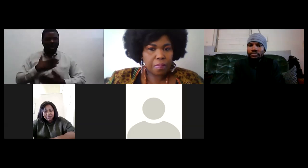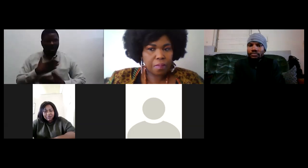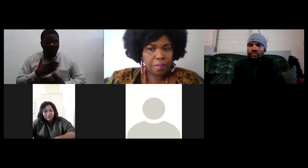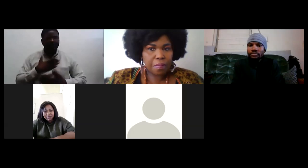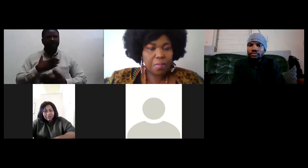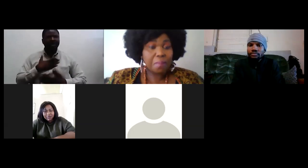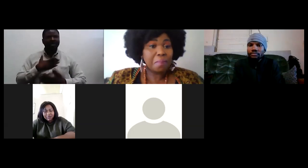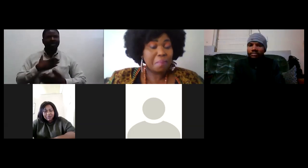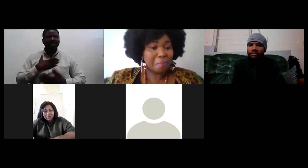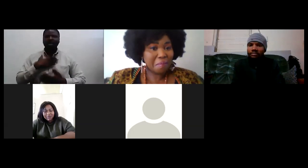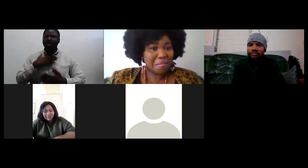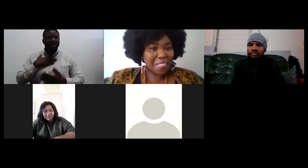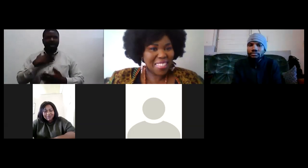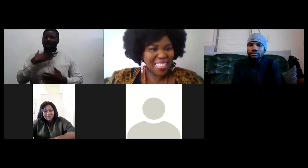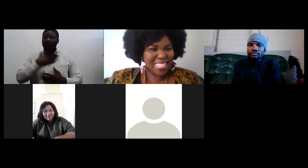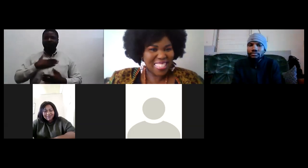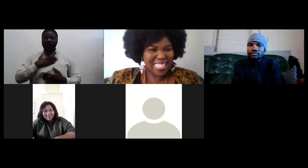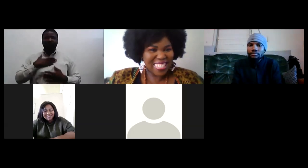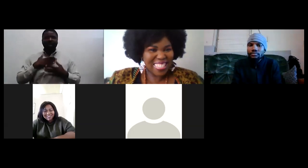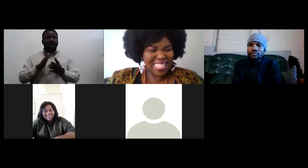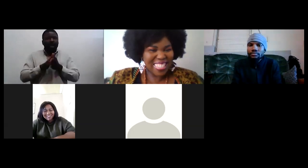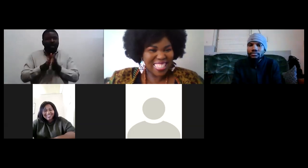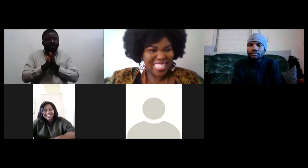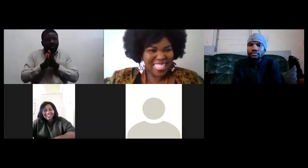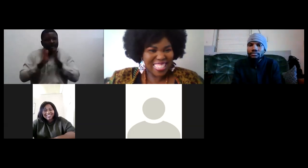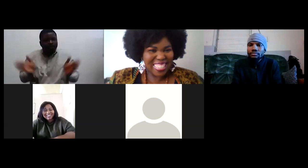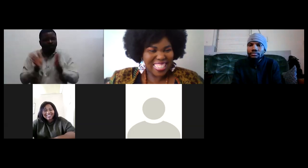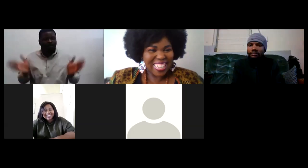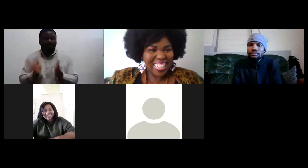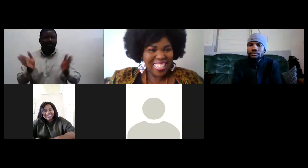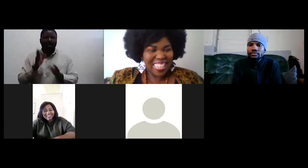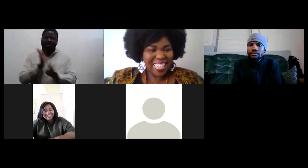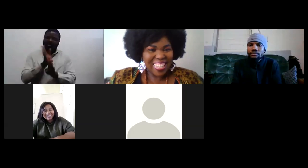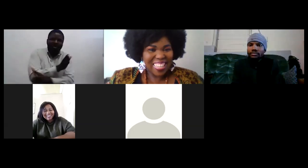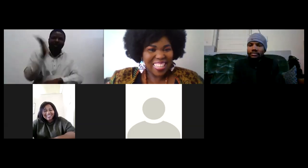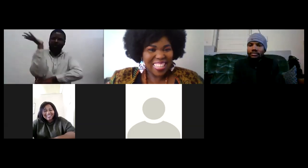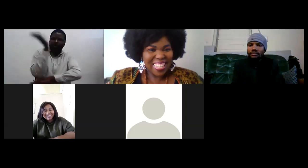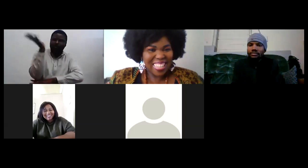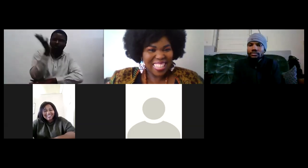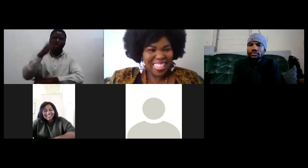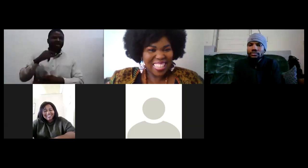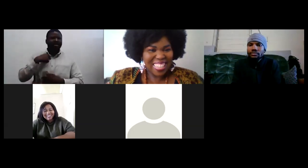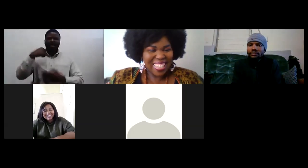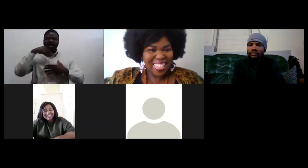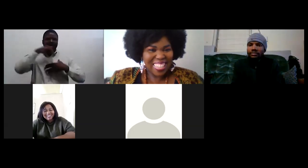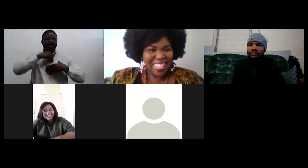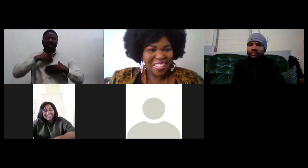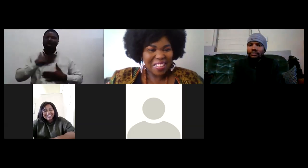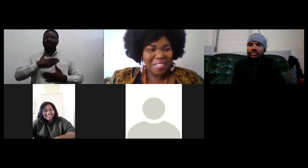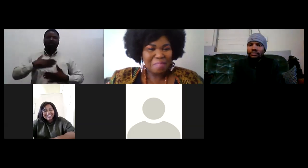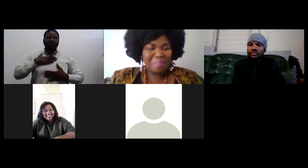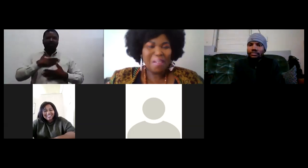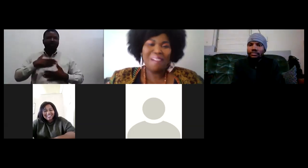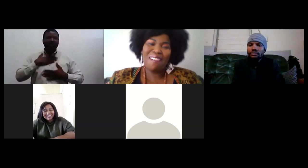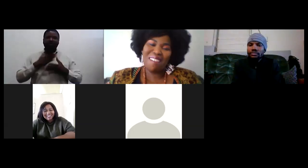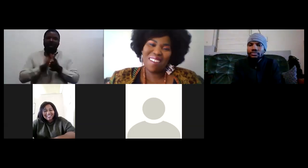inspired i i think already without even started starting the session i feel i'm getting what i have been looking for